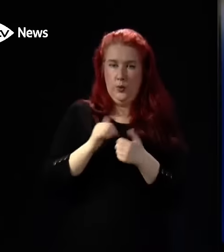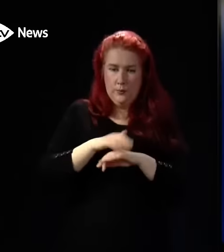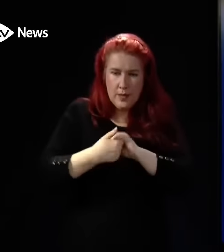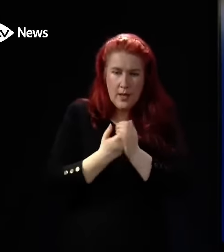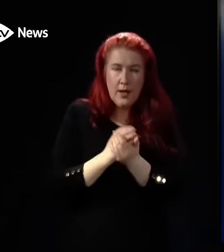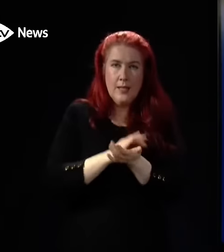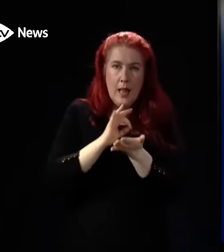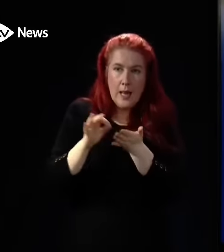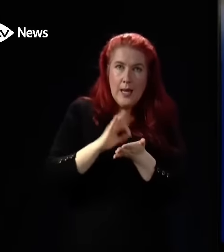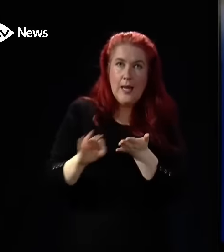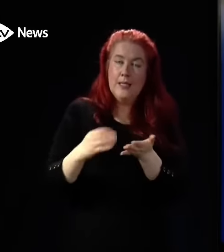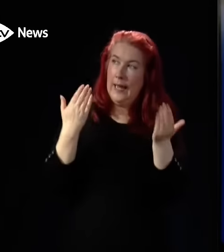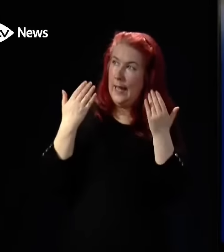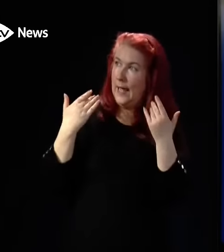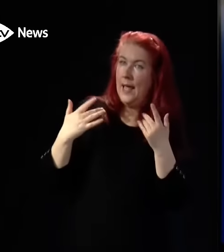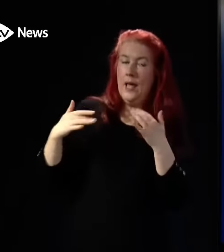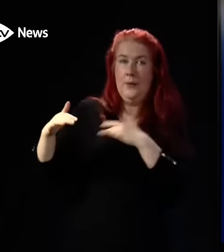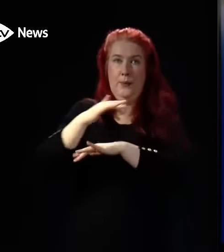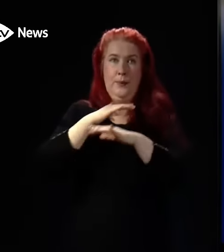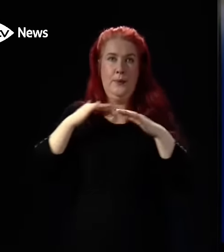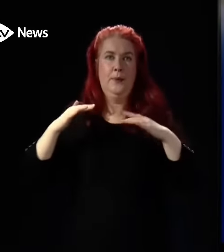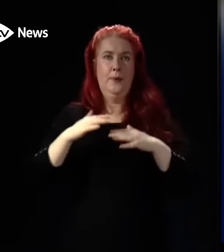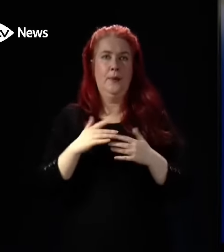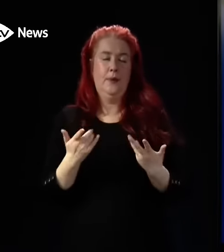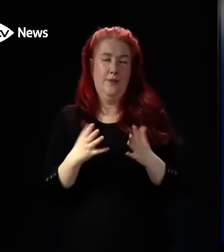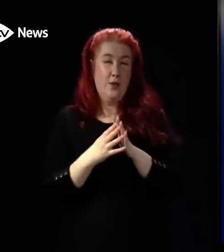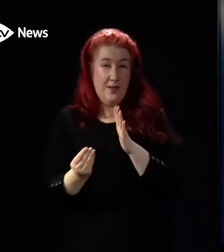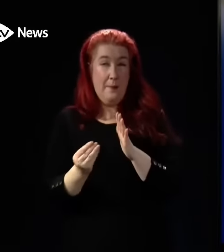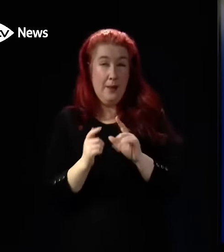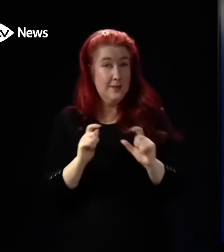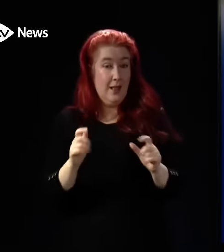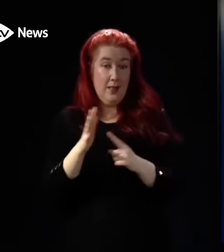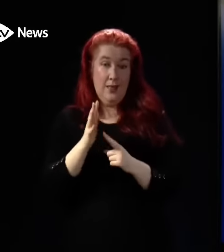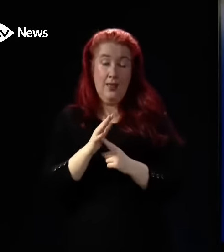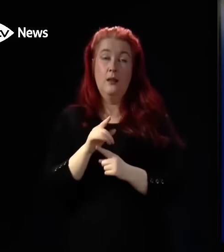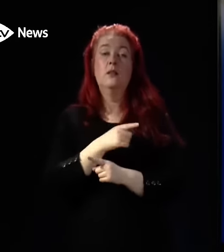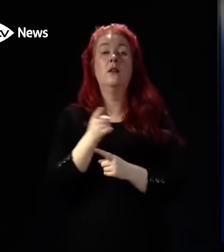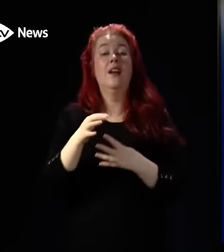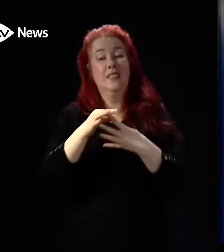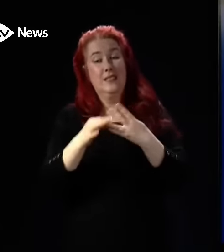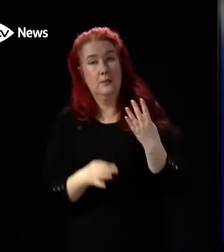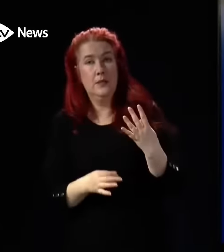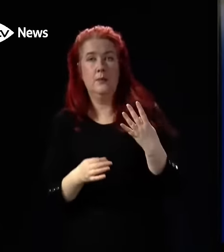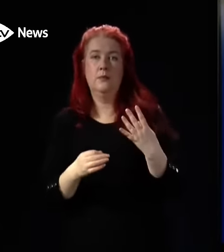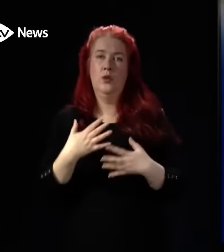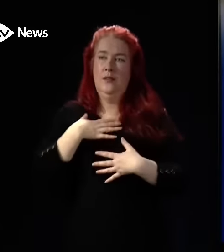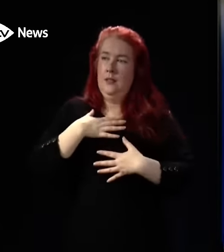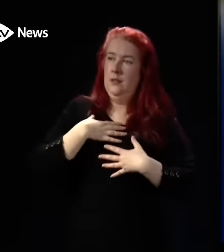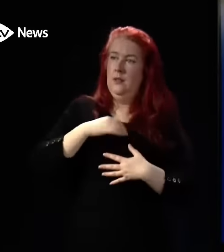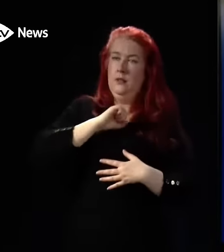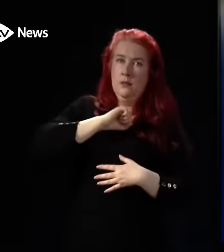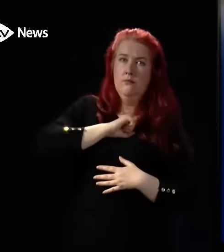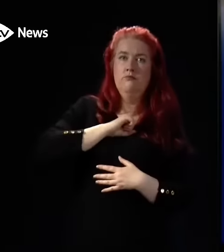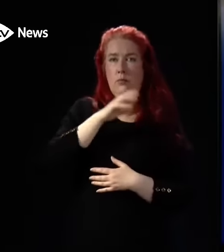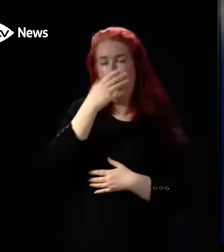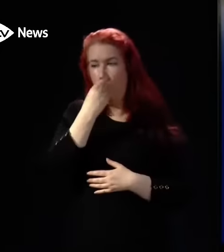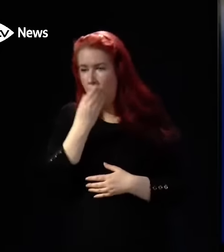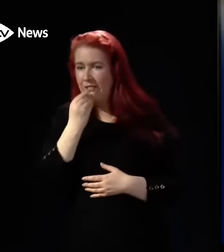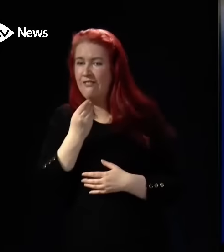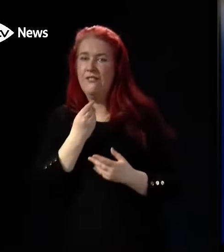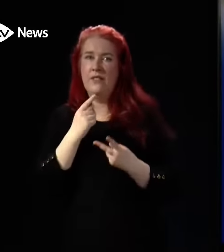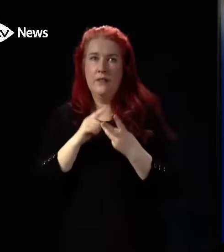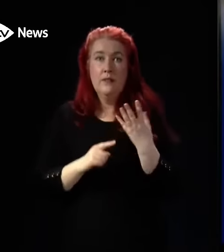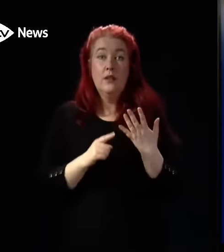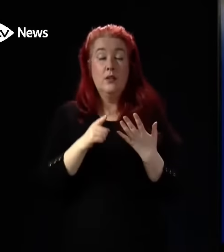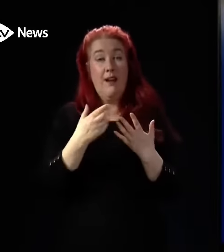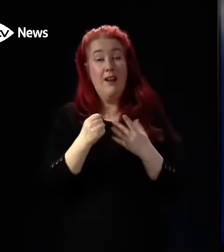good ventilation, for example. And anyone with symptoms of a respiratory infection, a cold, flu or Covid,